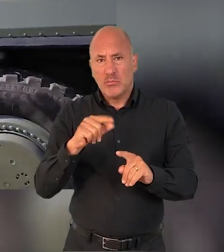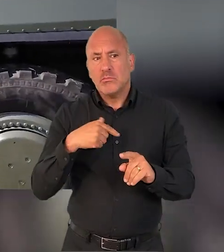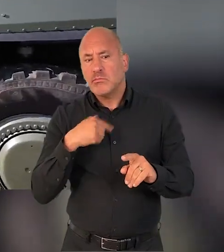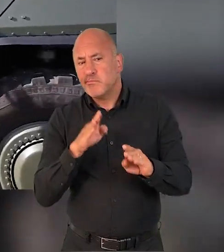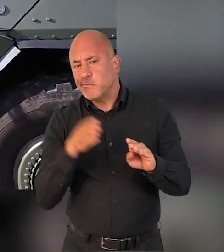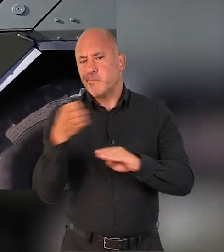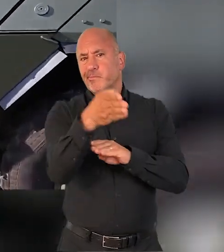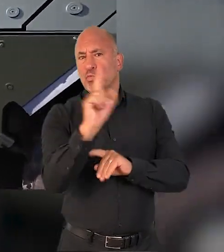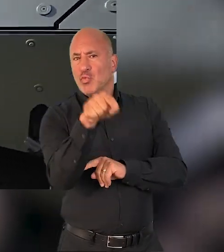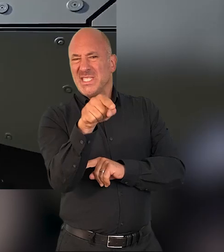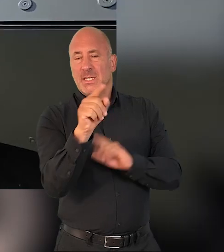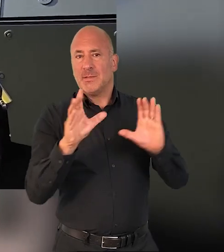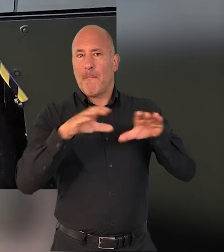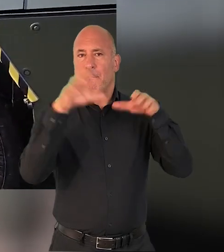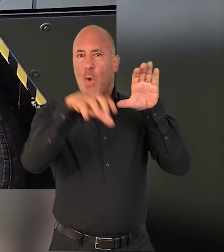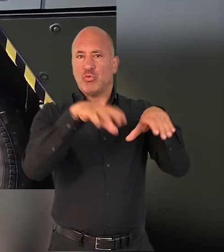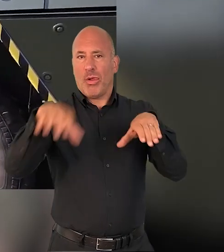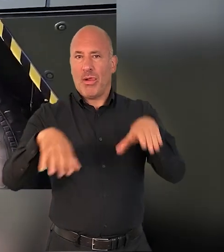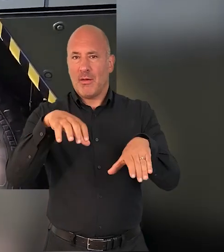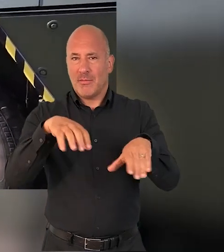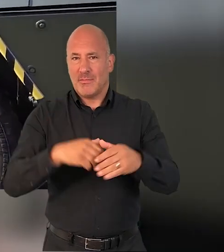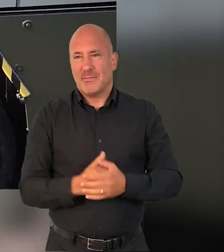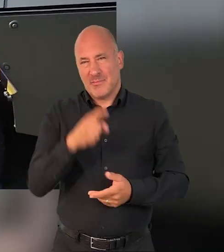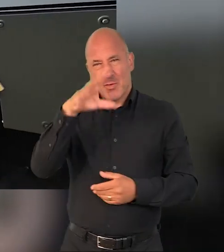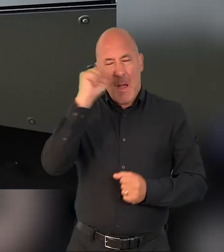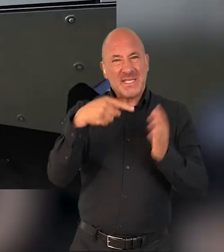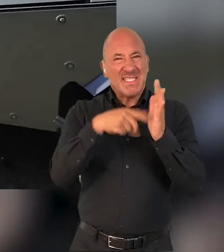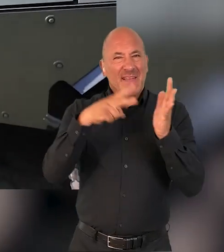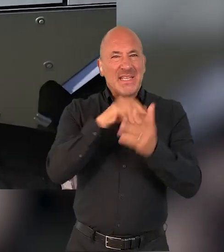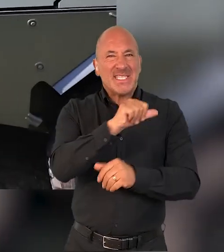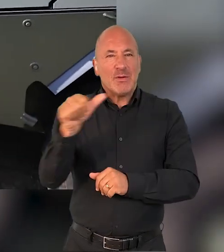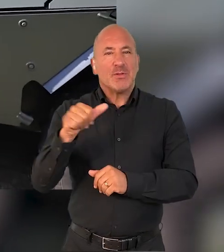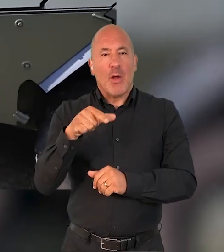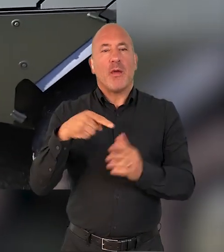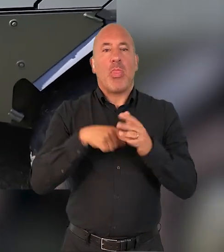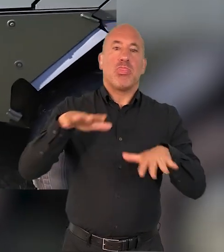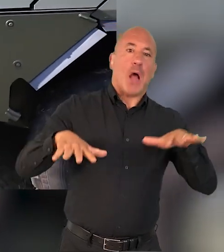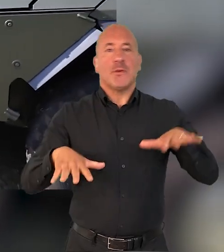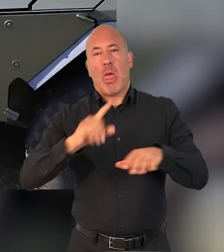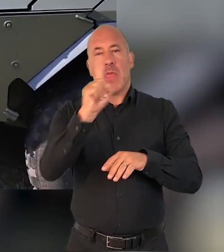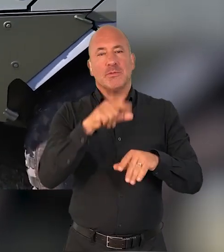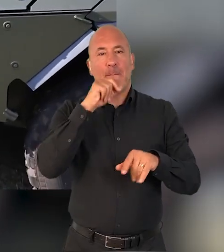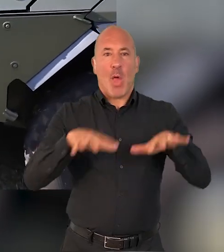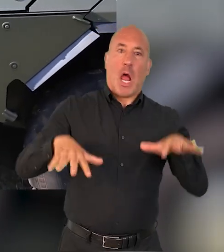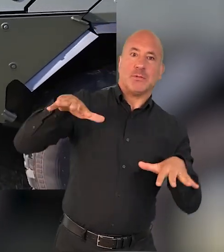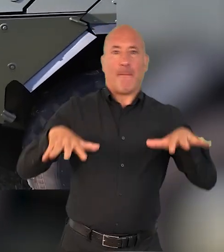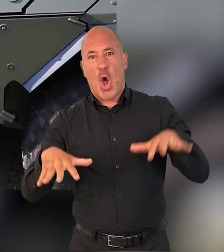line, all the way back, is what they call the mission module. Some of you may remember a television series called the